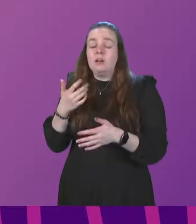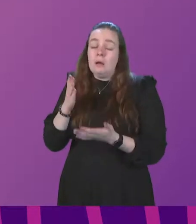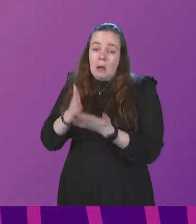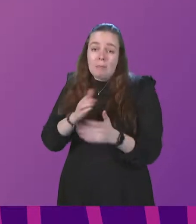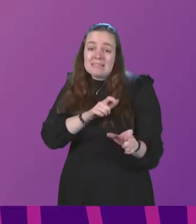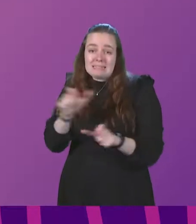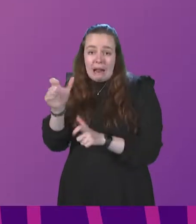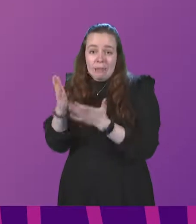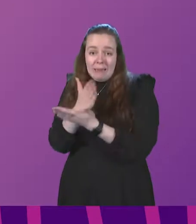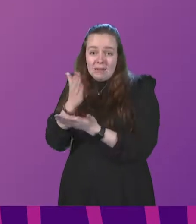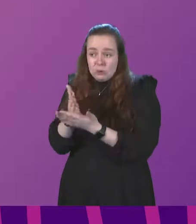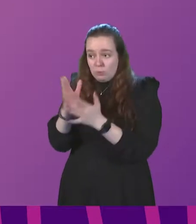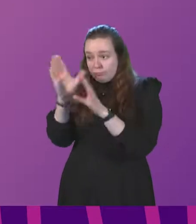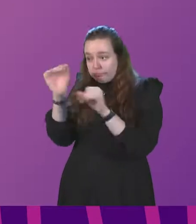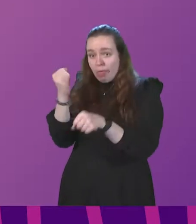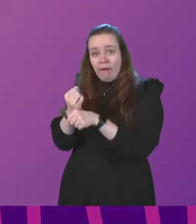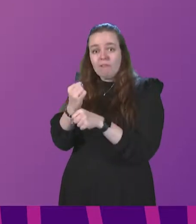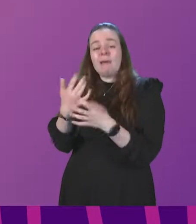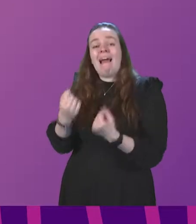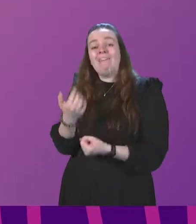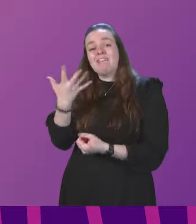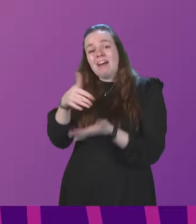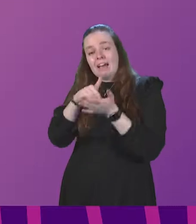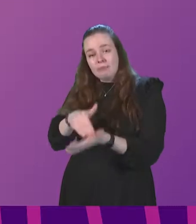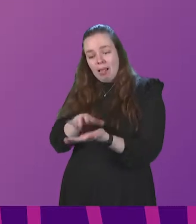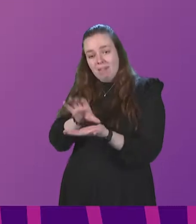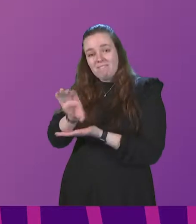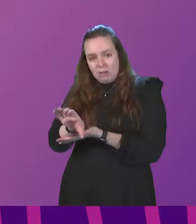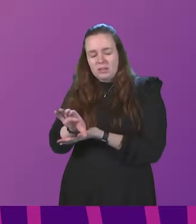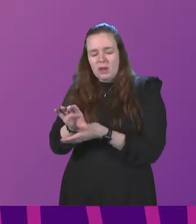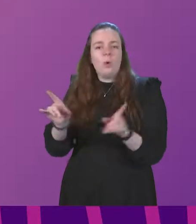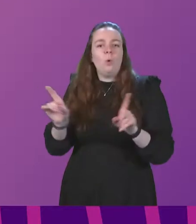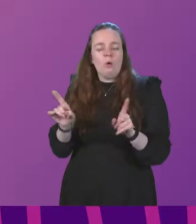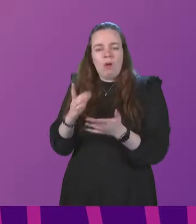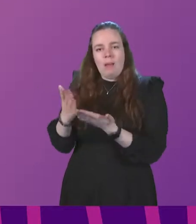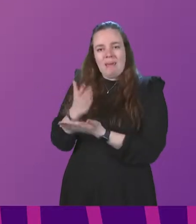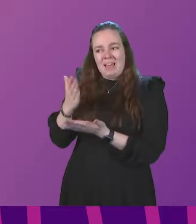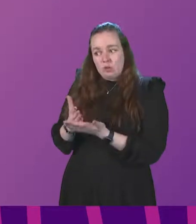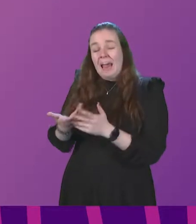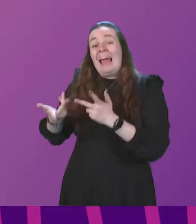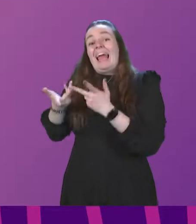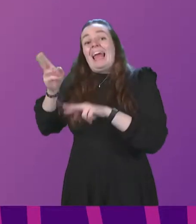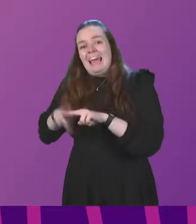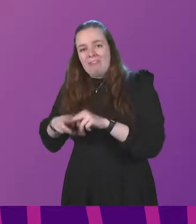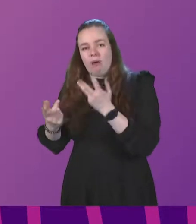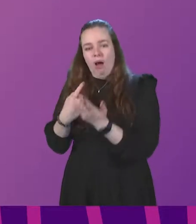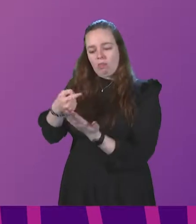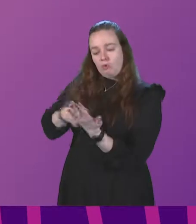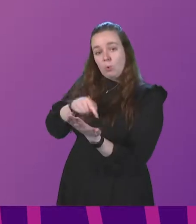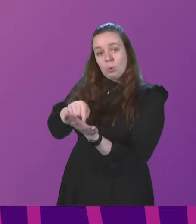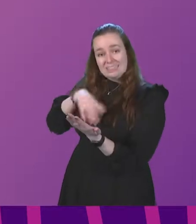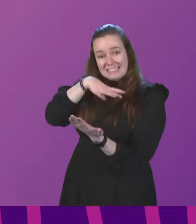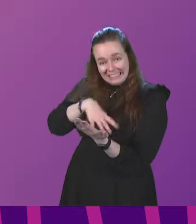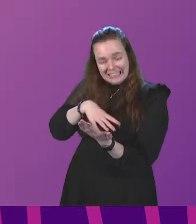ensure, as a government, that there was additional £5 million for the funding to ensure that if other mitigation measures were required,